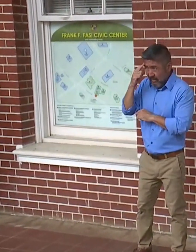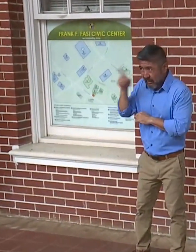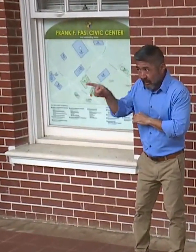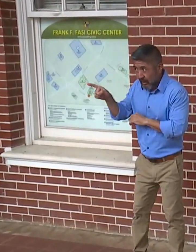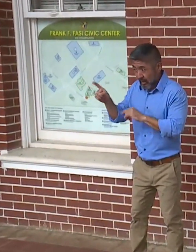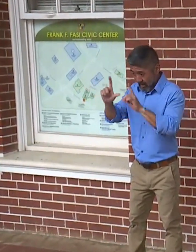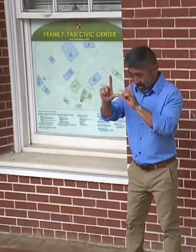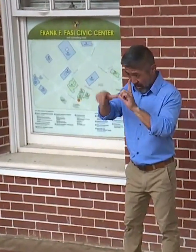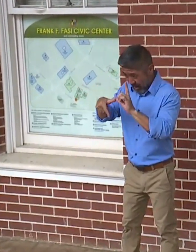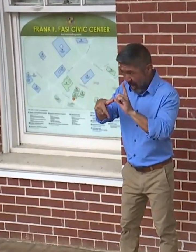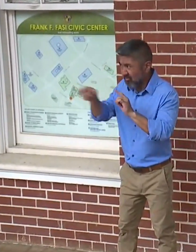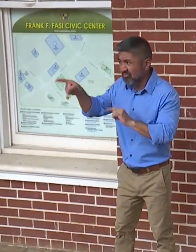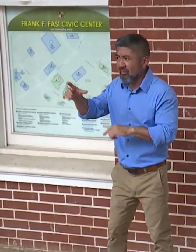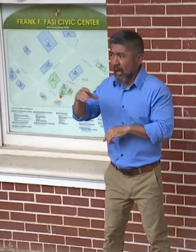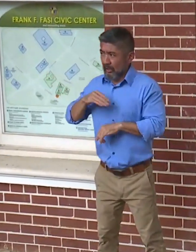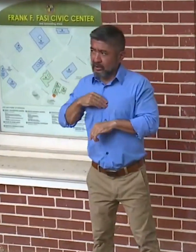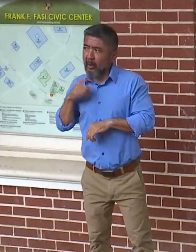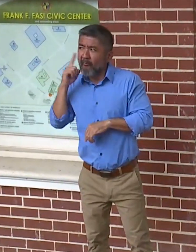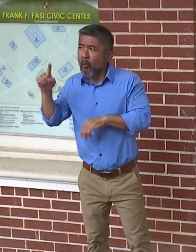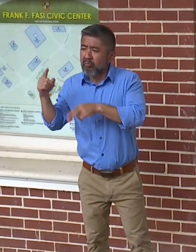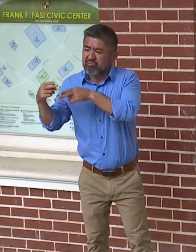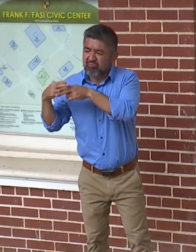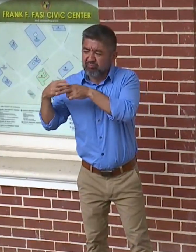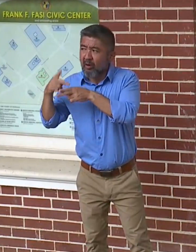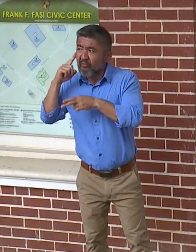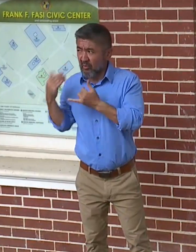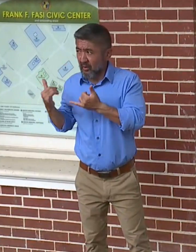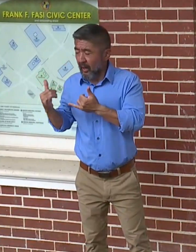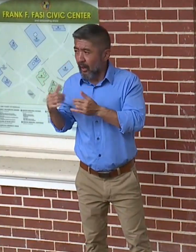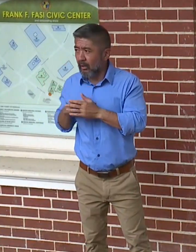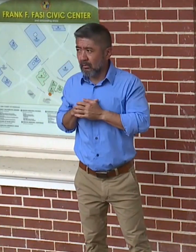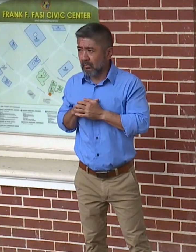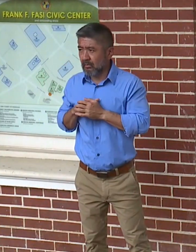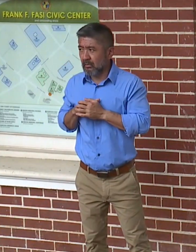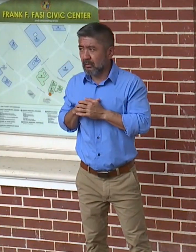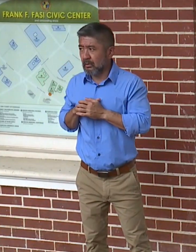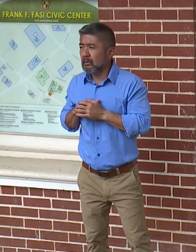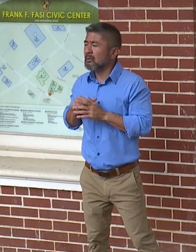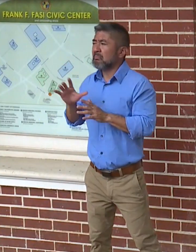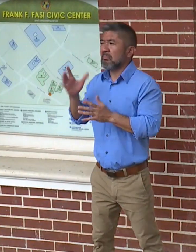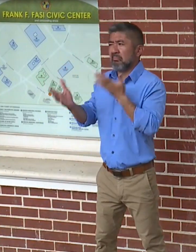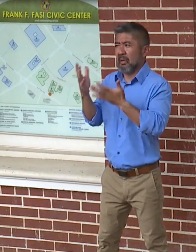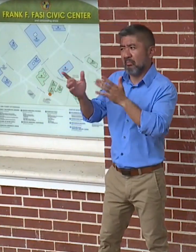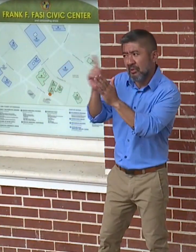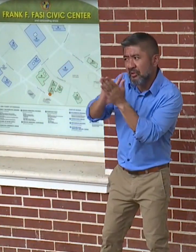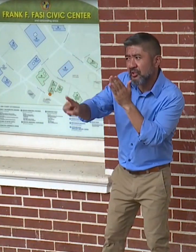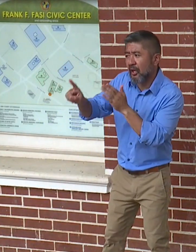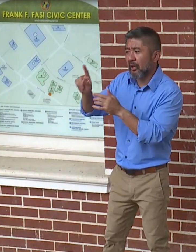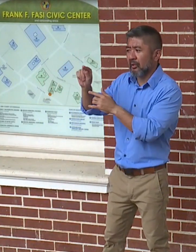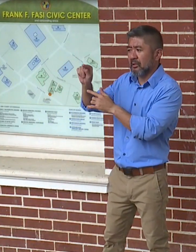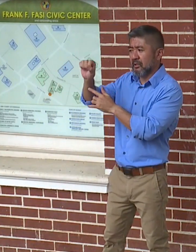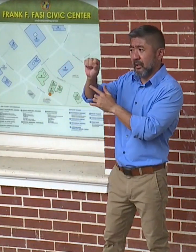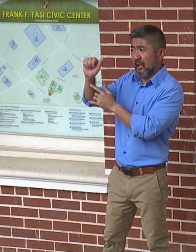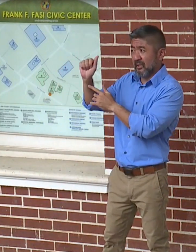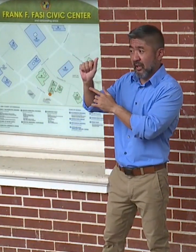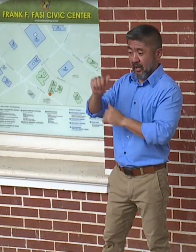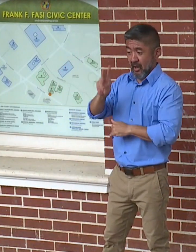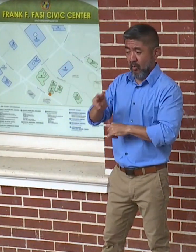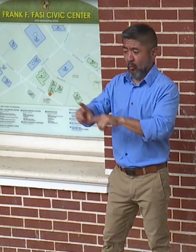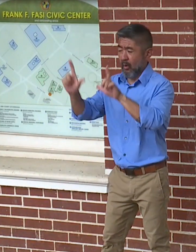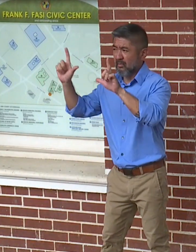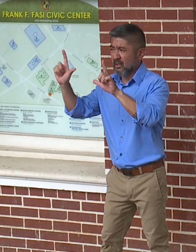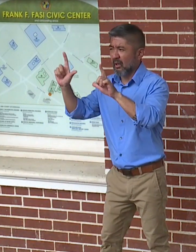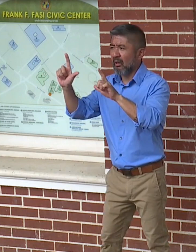licenses for the time being. think we would just probably have to watch the TSA's website to know what dates they're extending to.